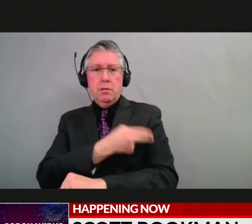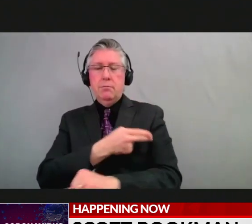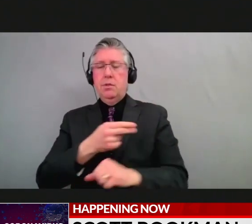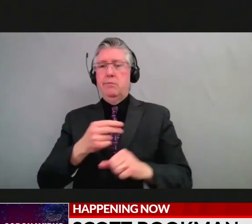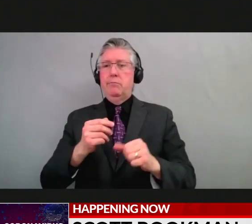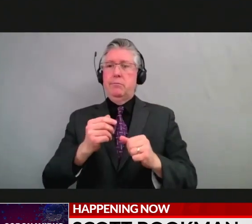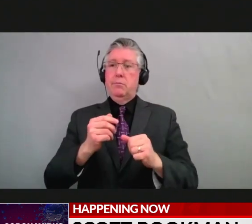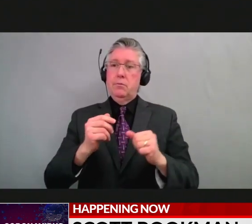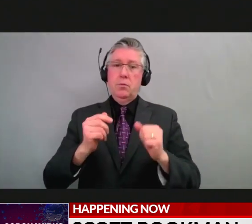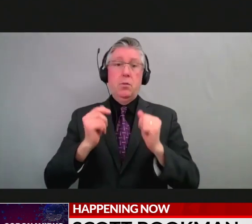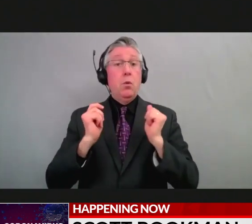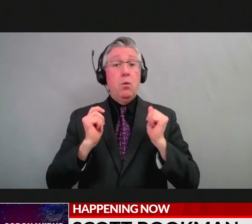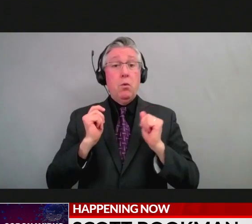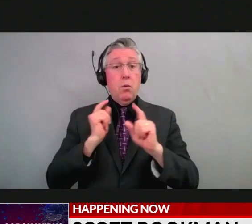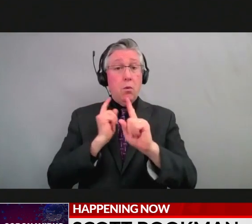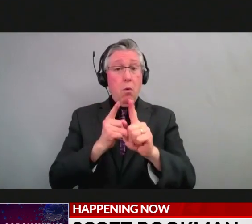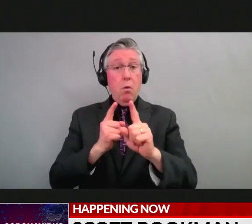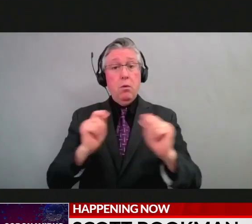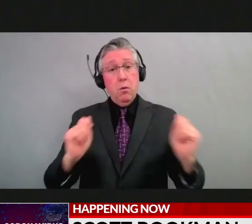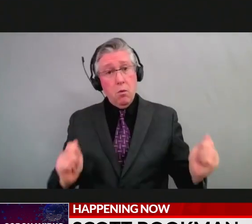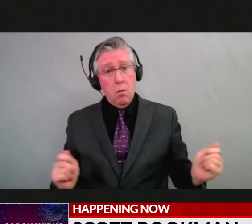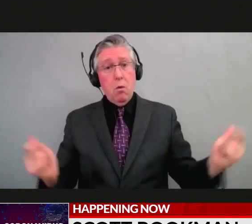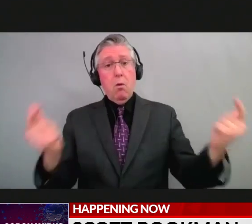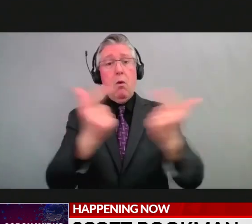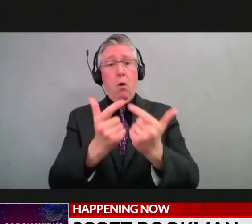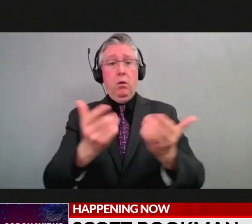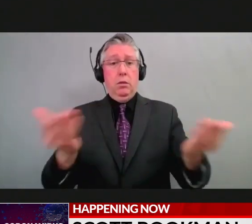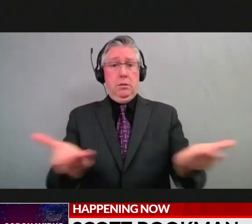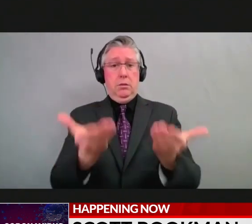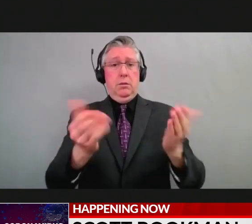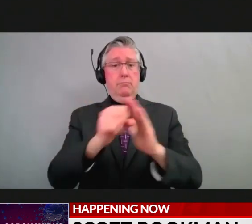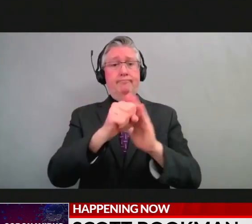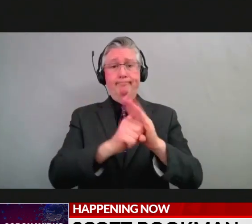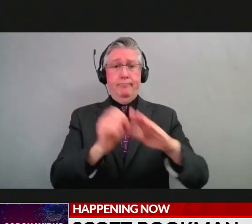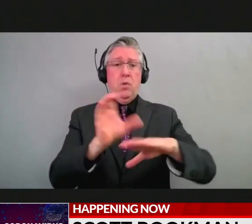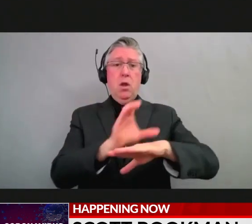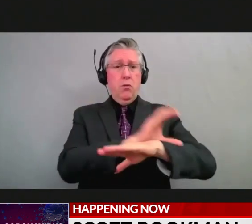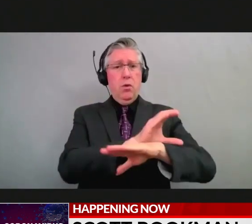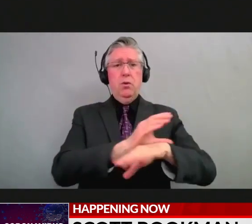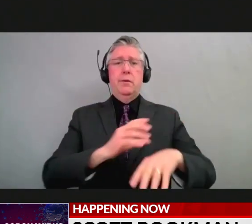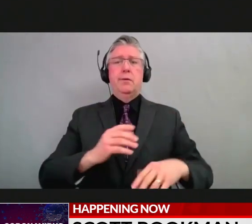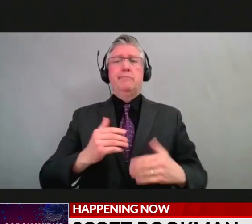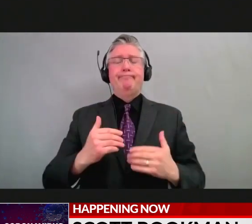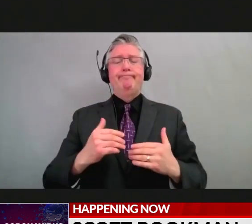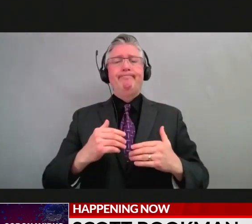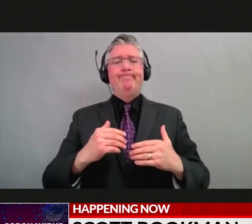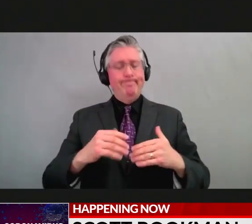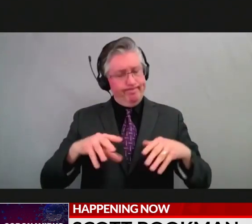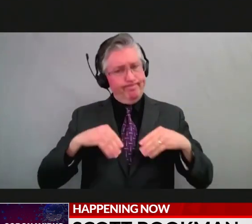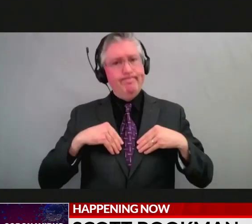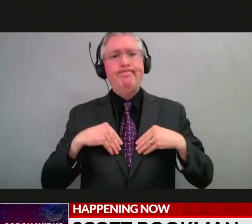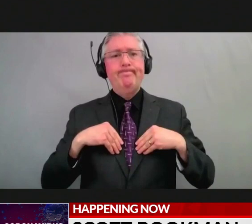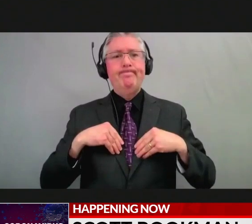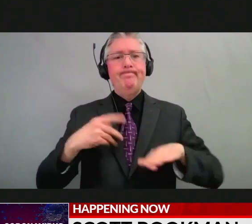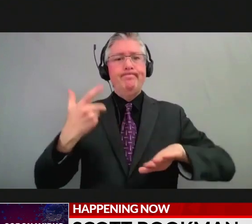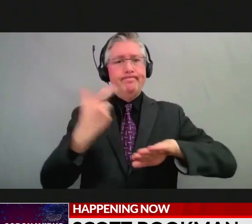to to step up and take this vaccine that will help protect them and protect their families.